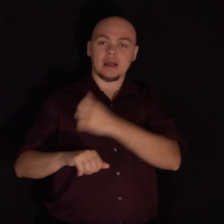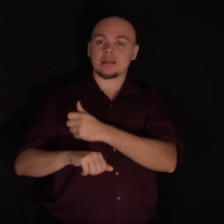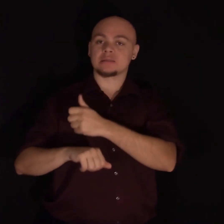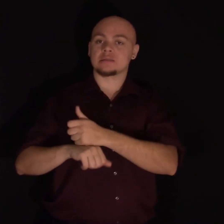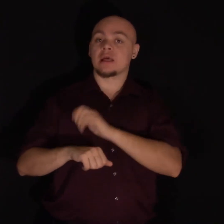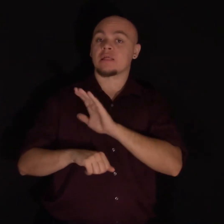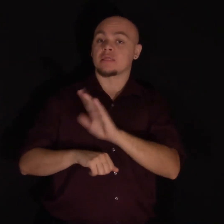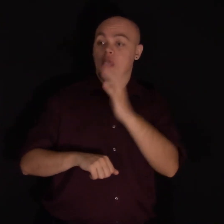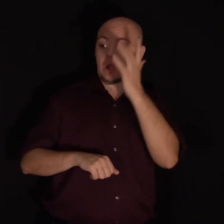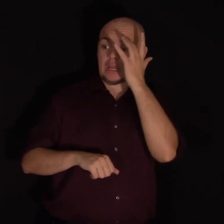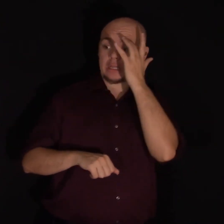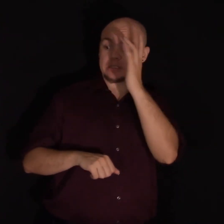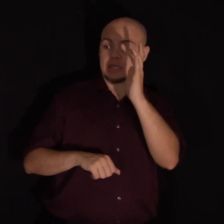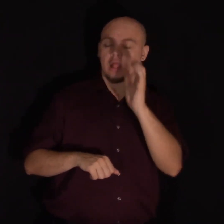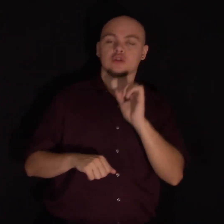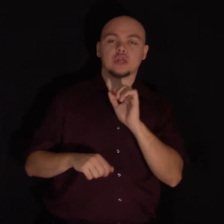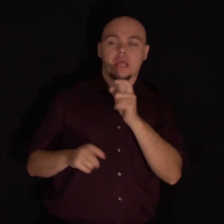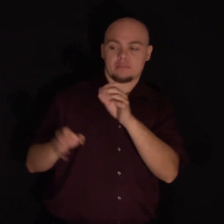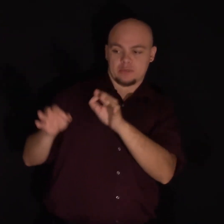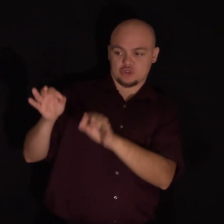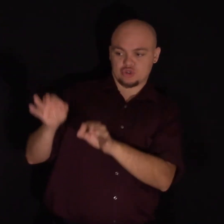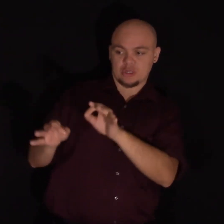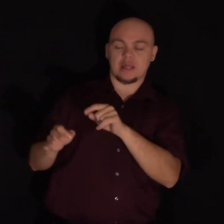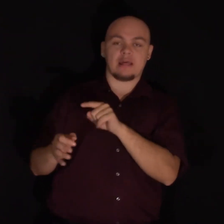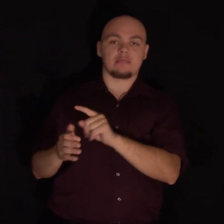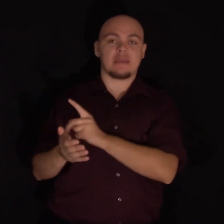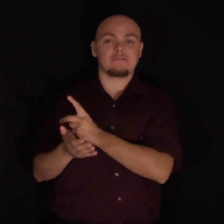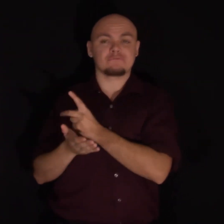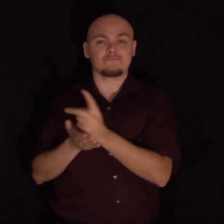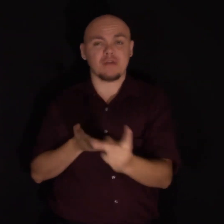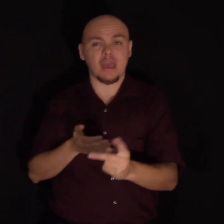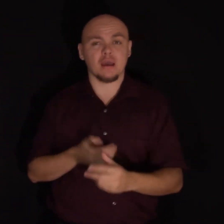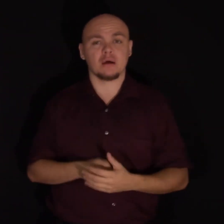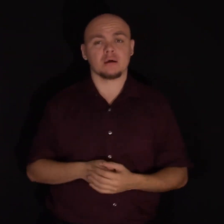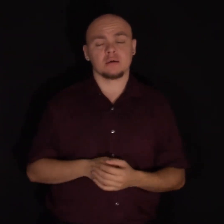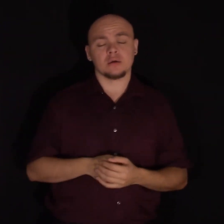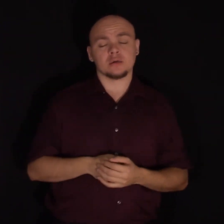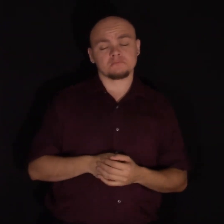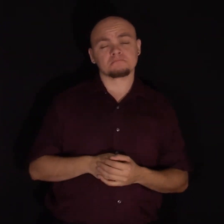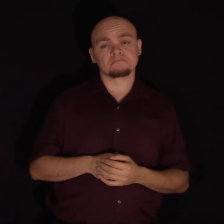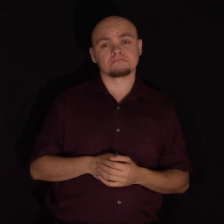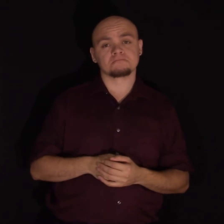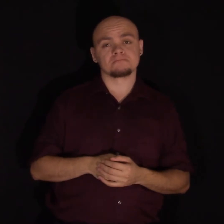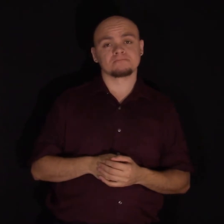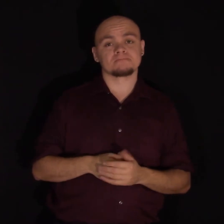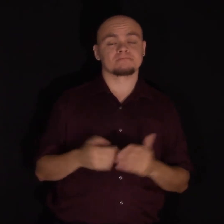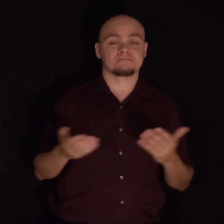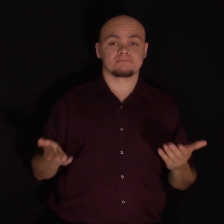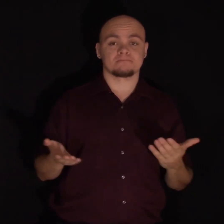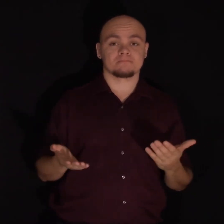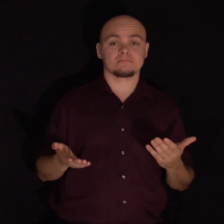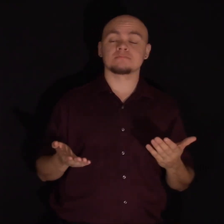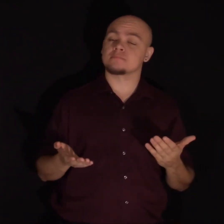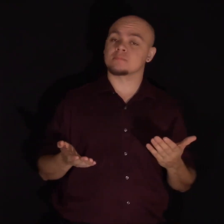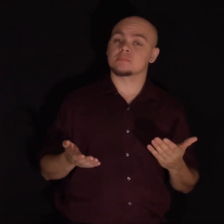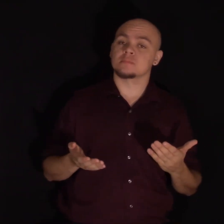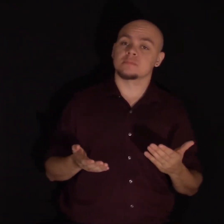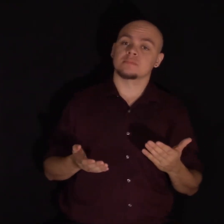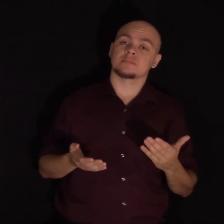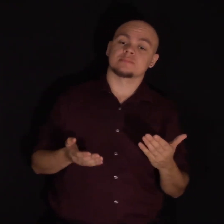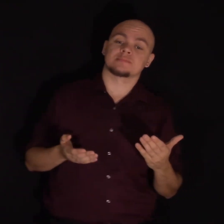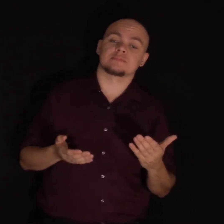up for judgment and they failed. Instead of luxuriating